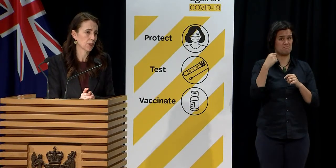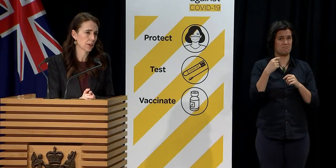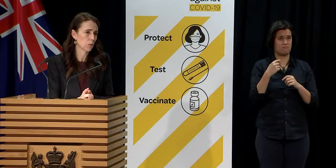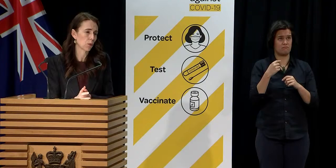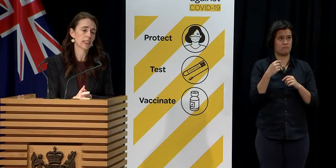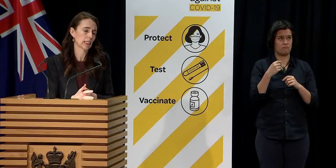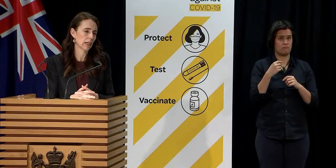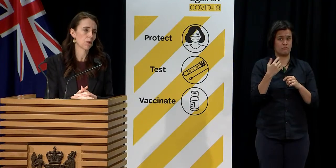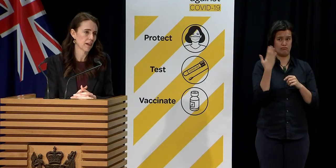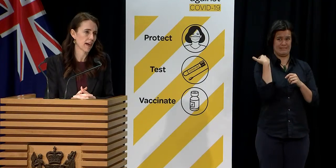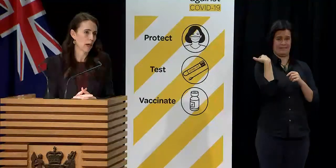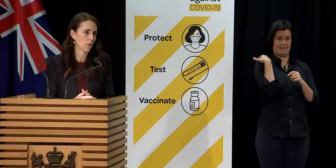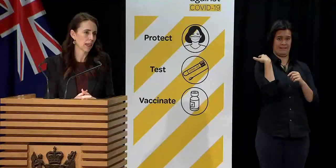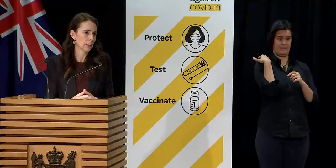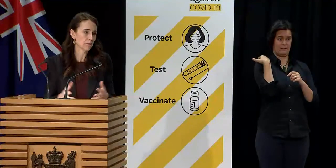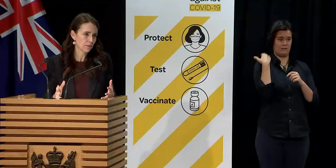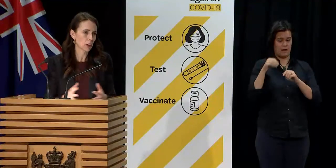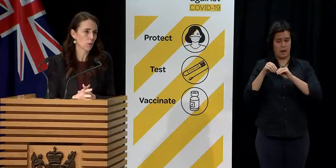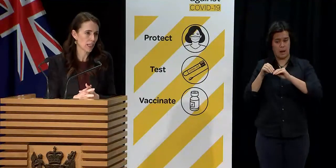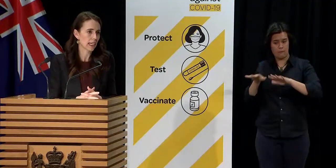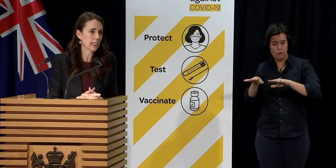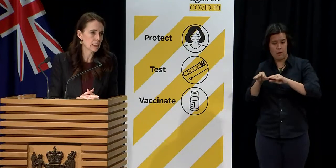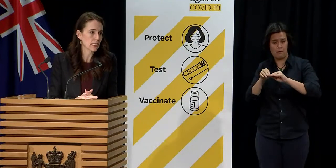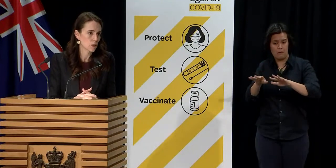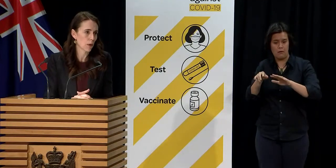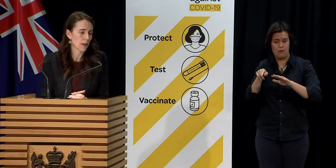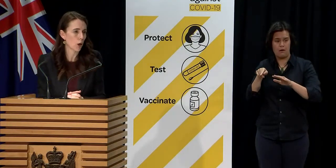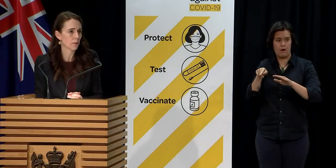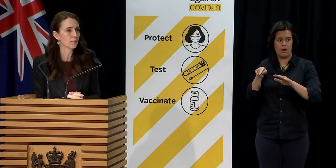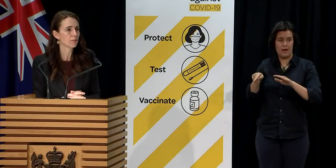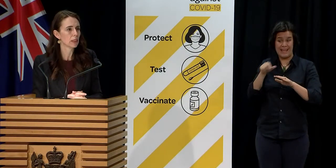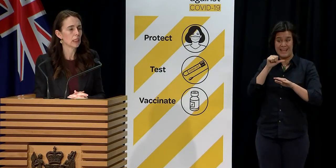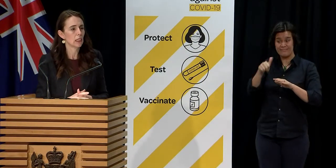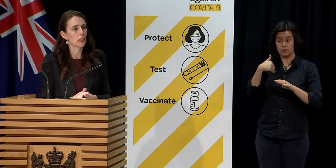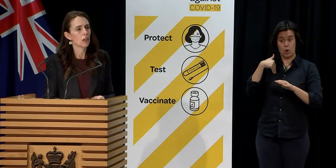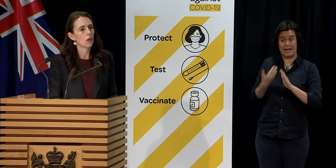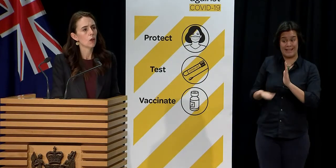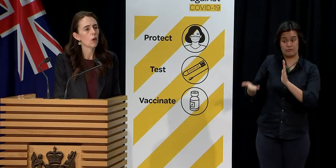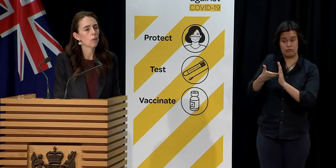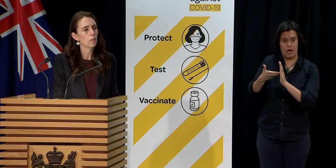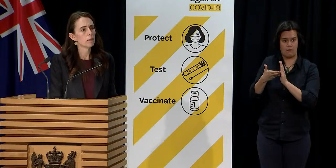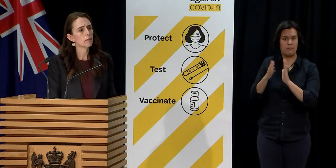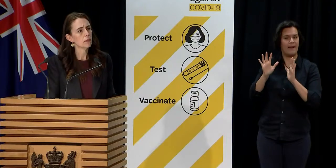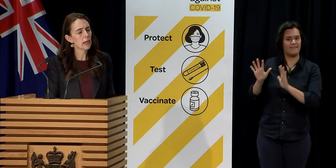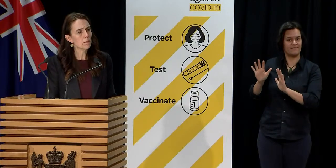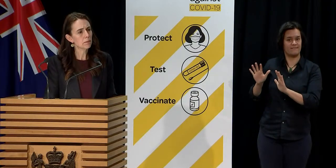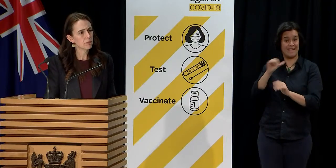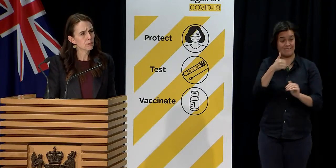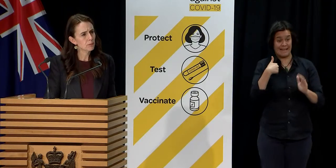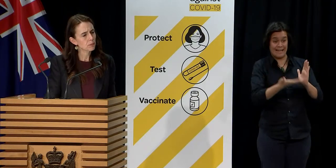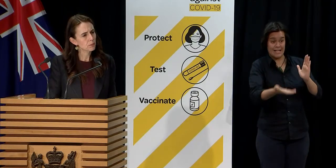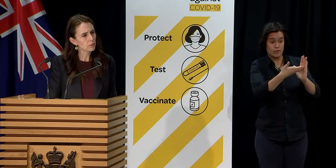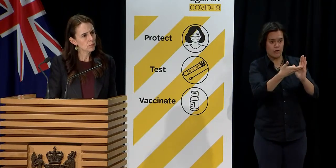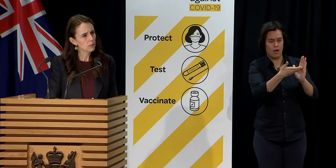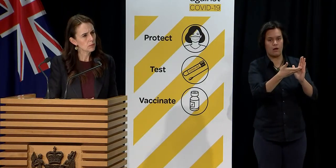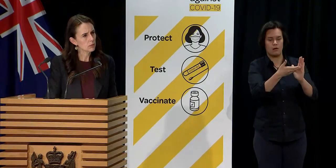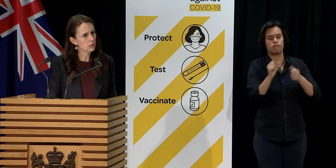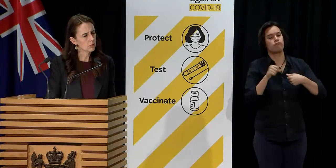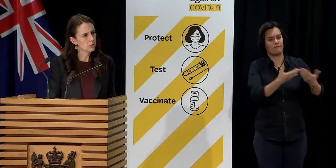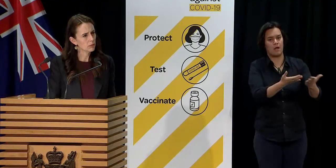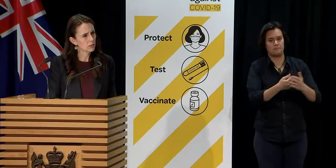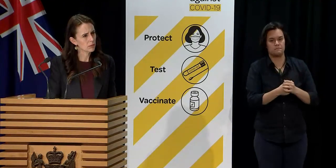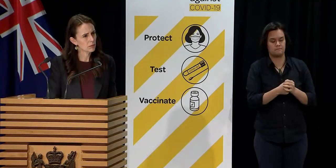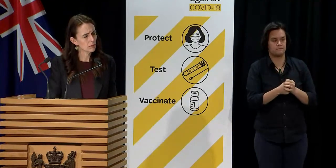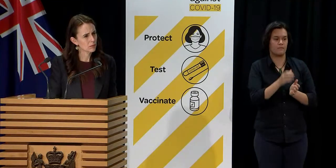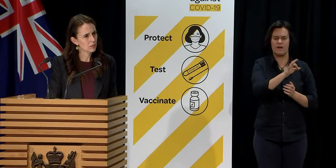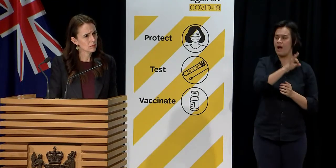parts of the country more recently when we've had outbreaks. So where the need is is where we go. Just to follow on from Jo's question is allowing for that